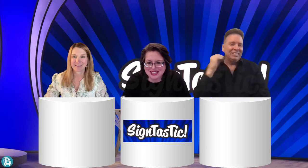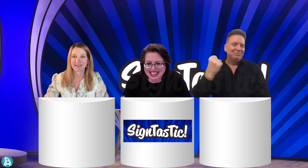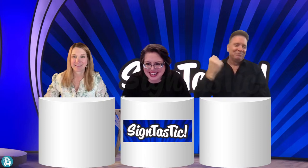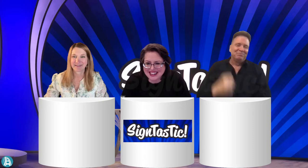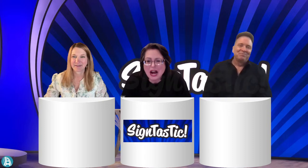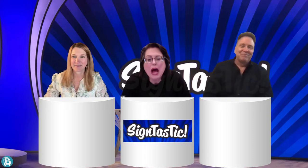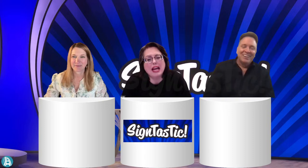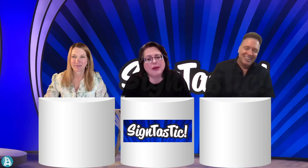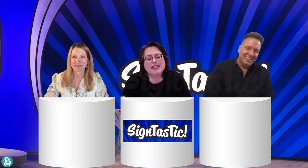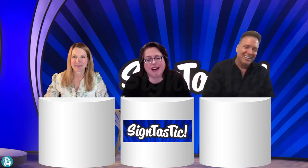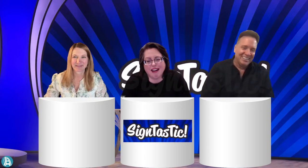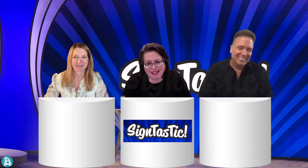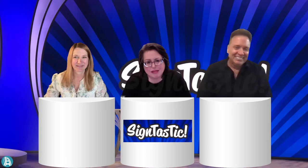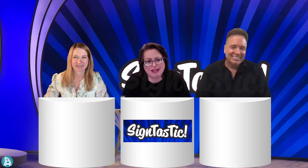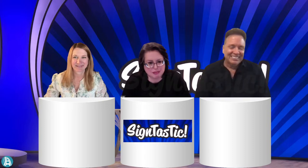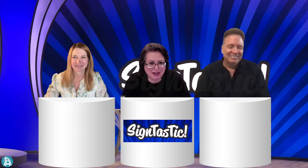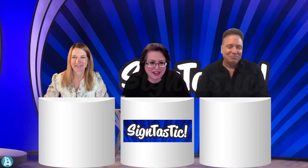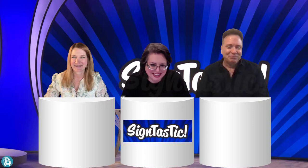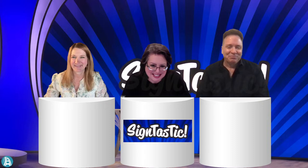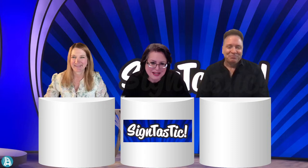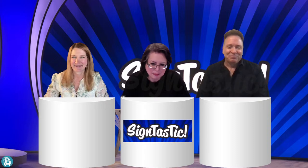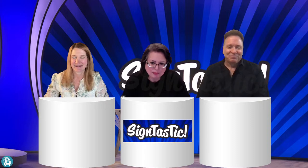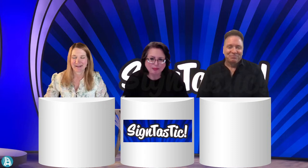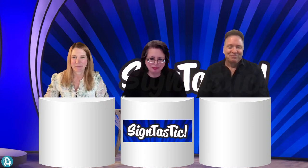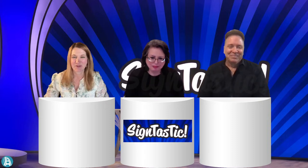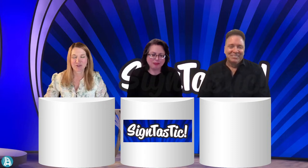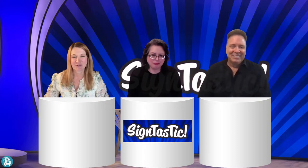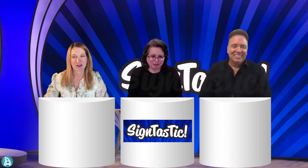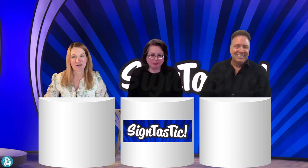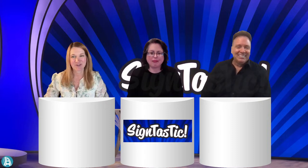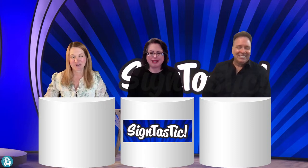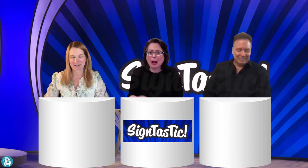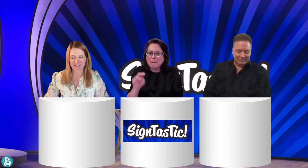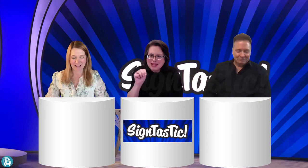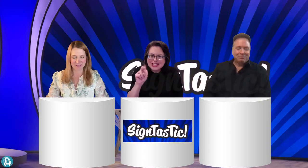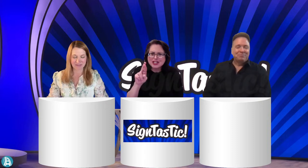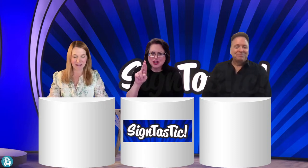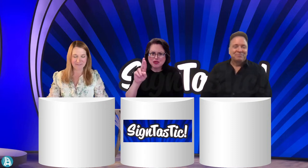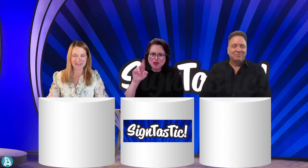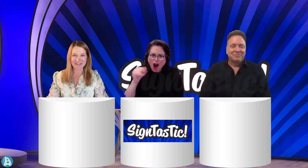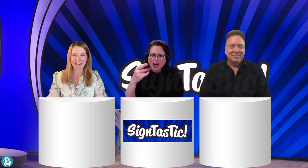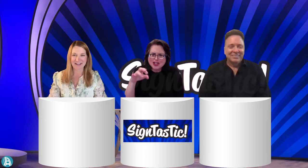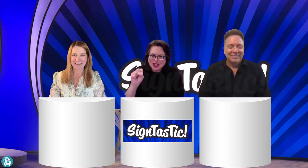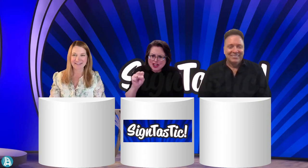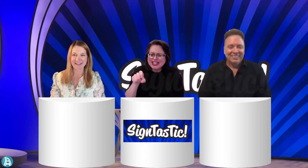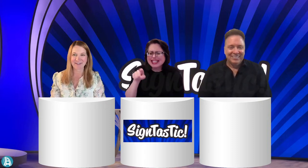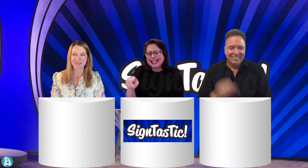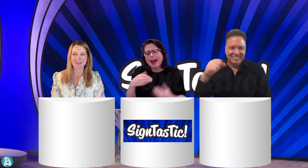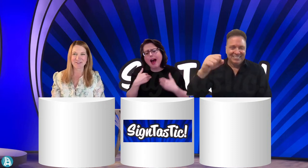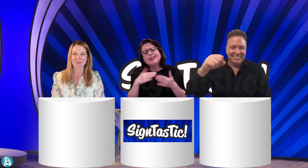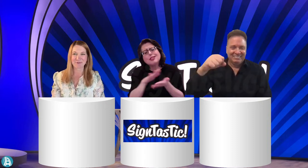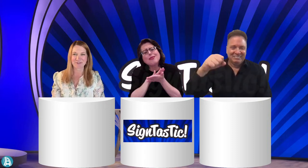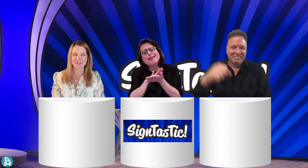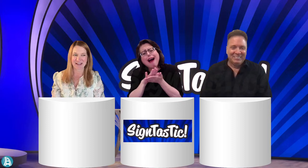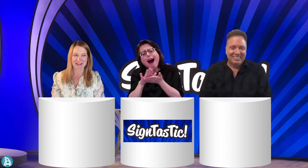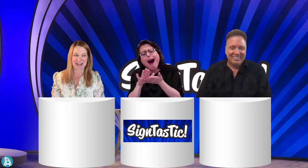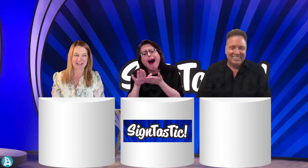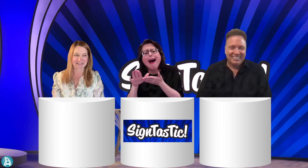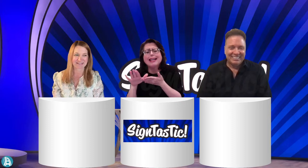here. It was an awesome experience. Mr. Rogers, having that loving, kind energy through your set has